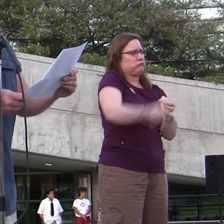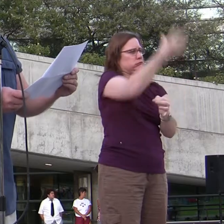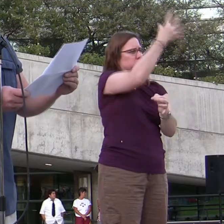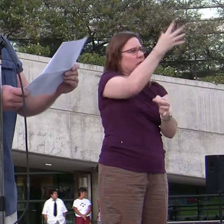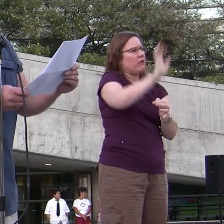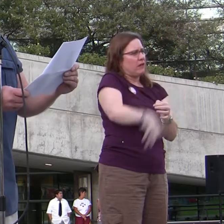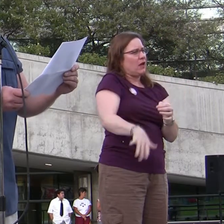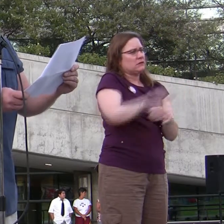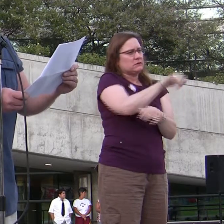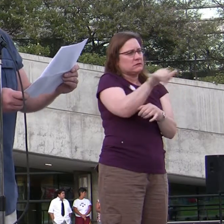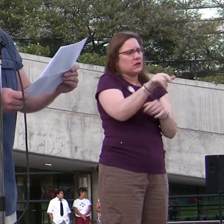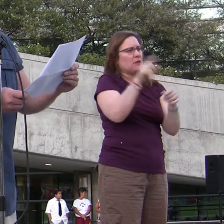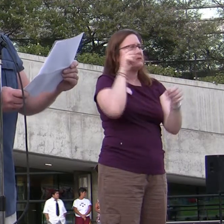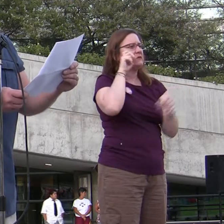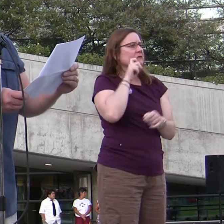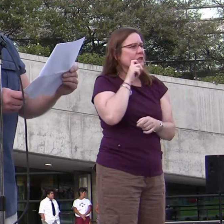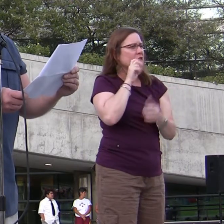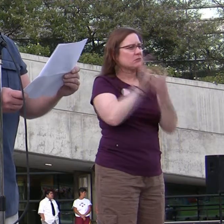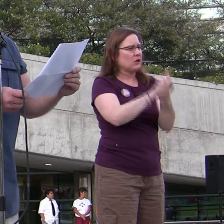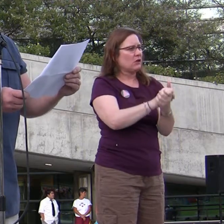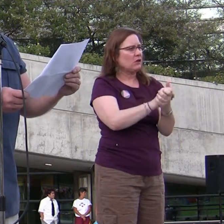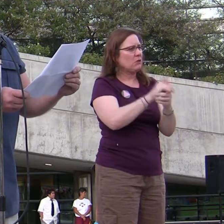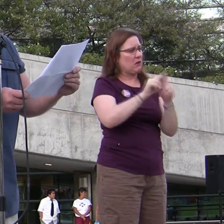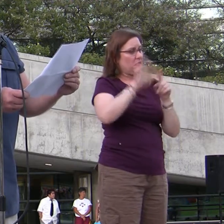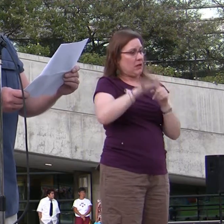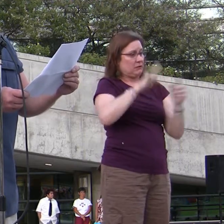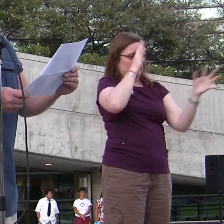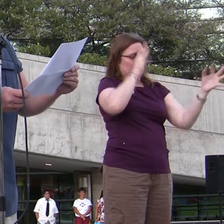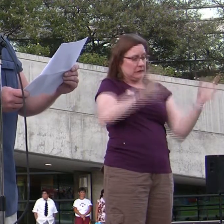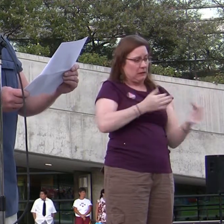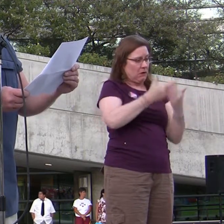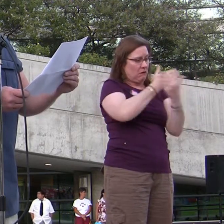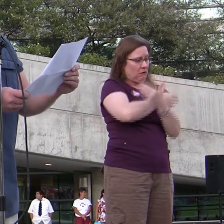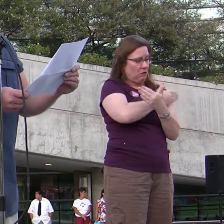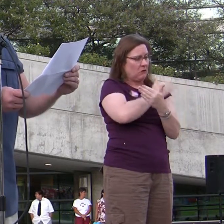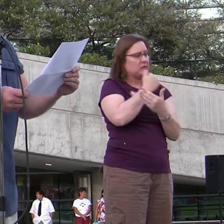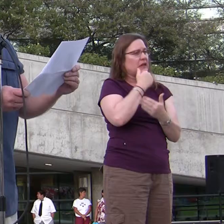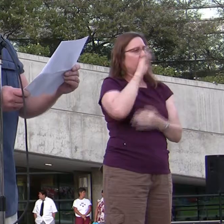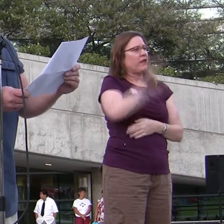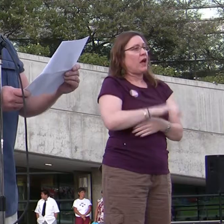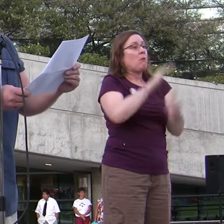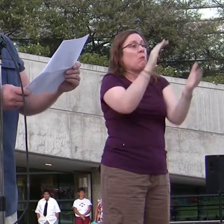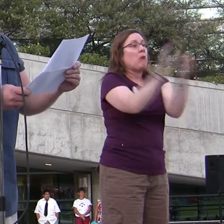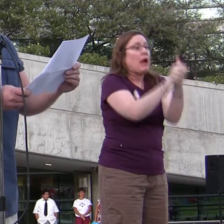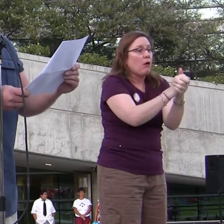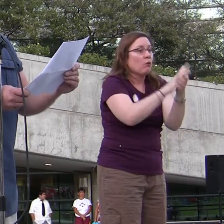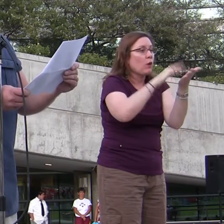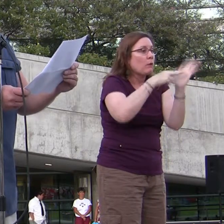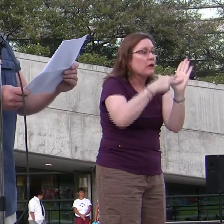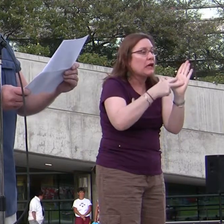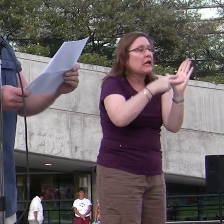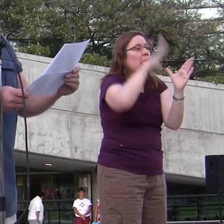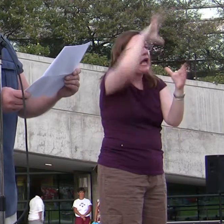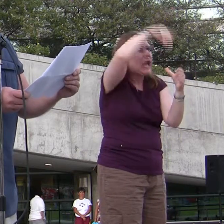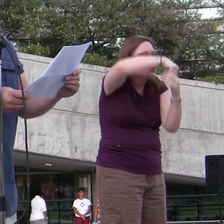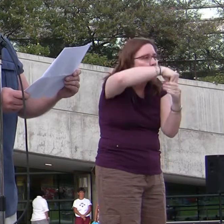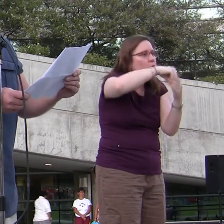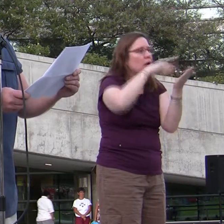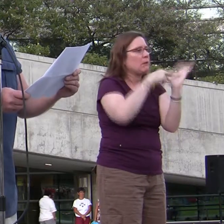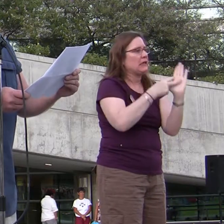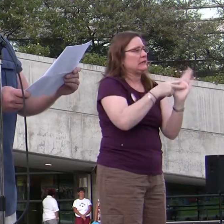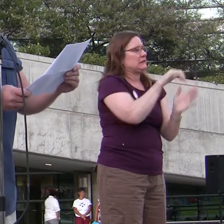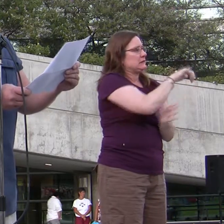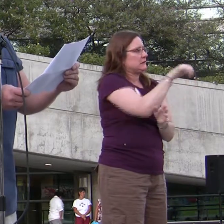In their decision to grant same-sex marriage, the California Supreme Court stated that the word marriage was integral for same-sex